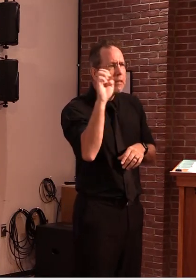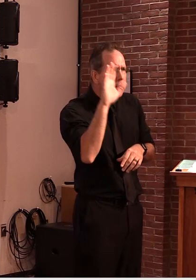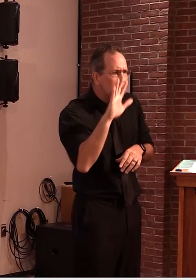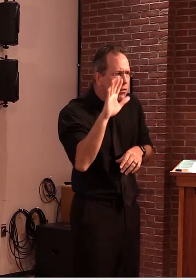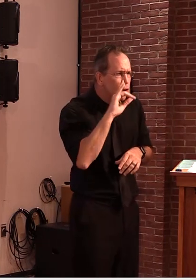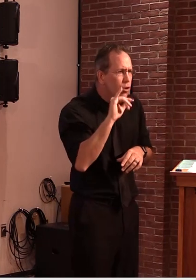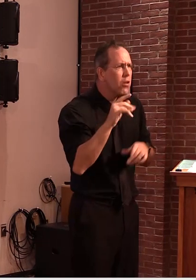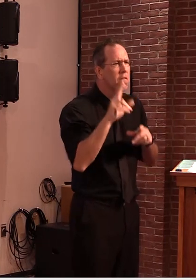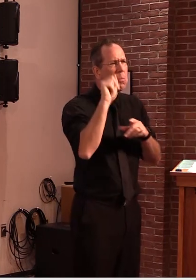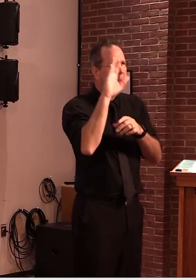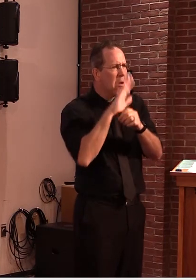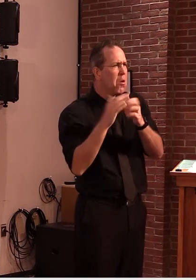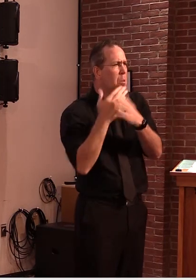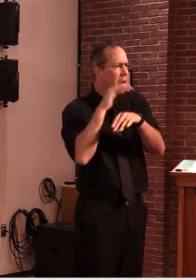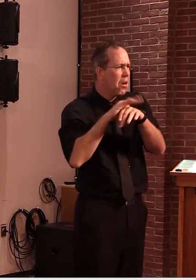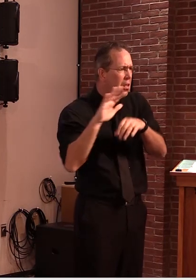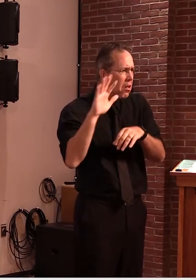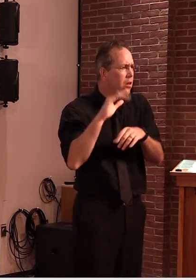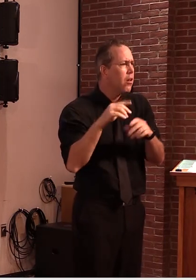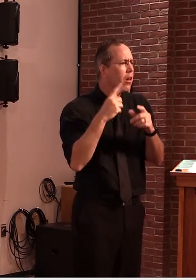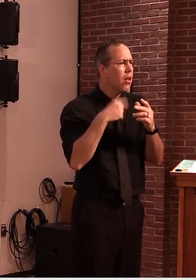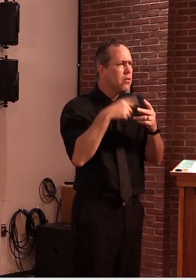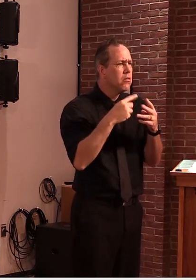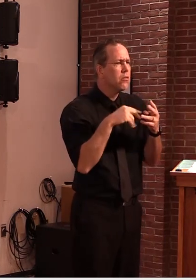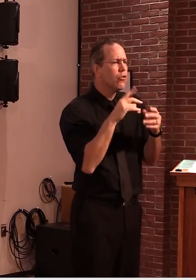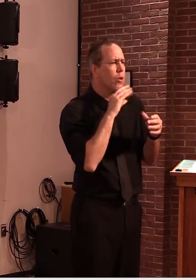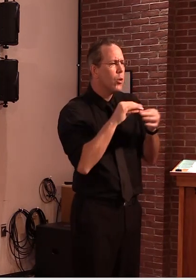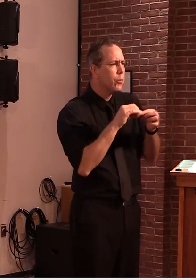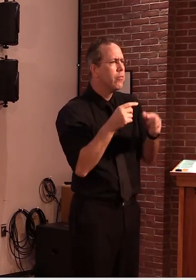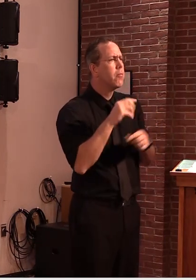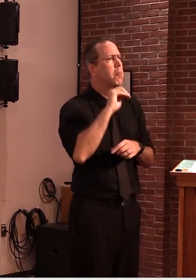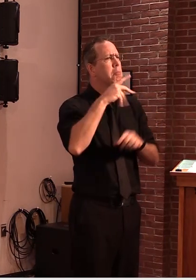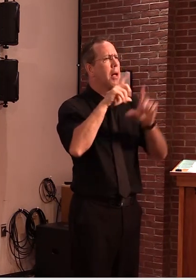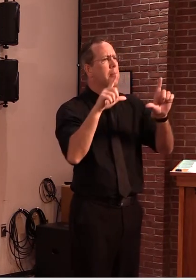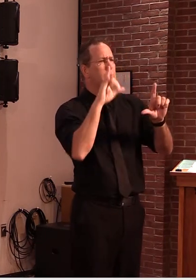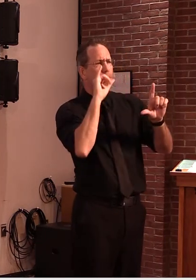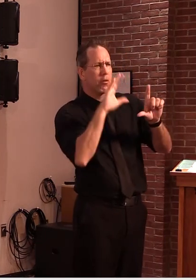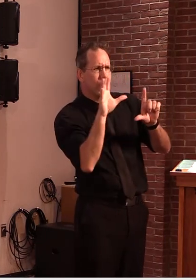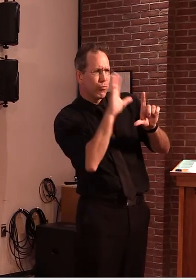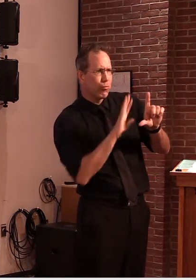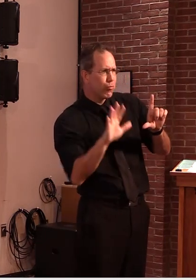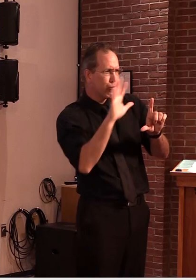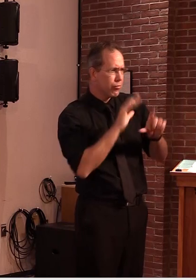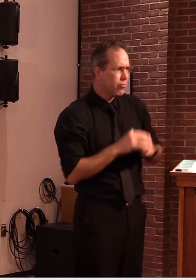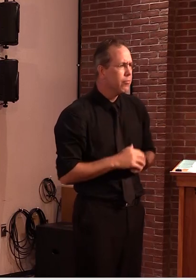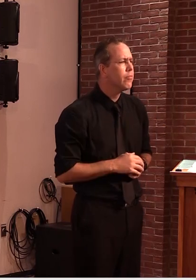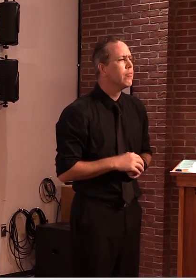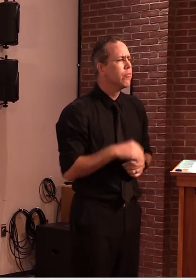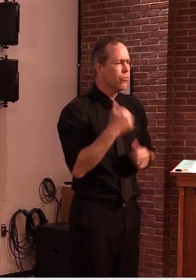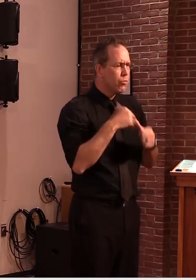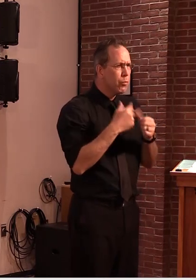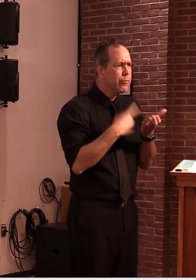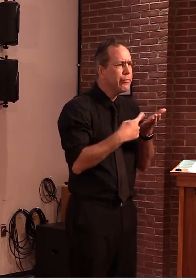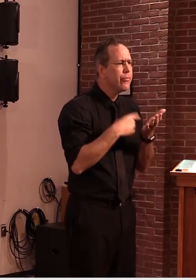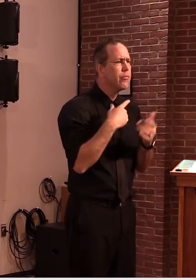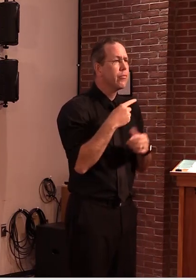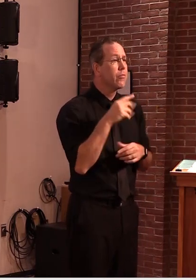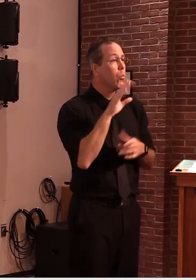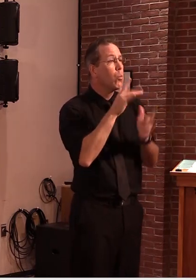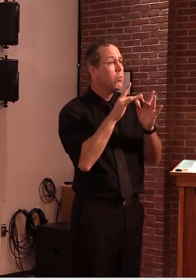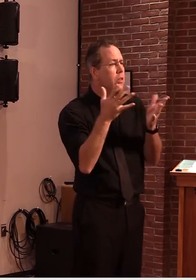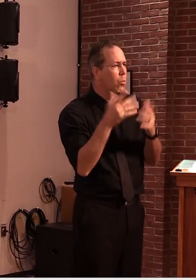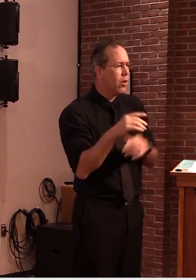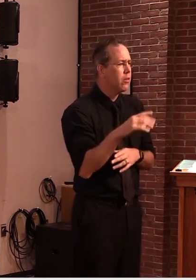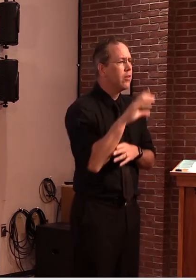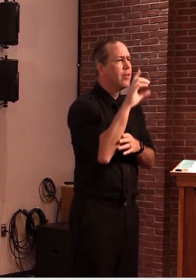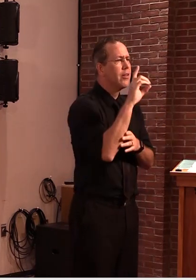update on our travel map. As a reminder for those watching at home, today's presentation is available on our department's website at